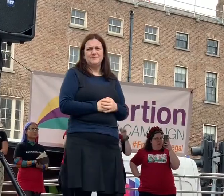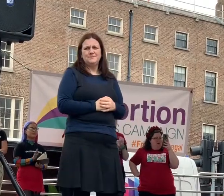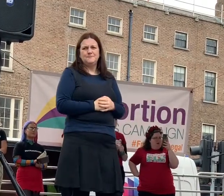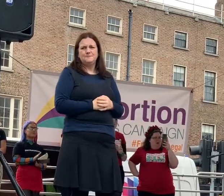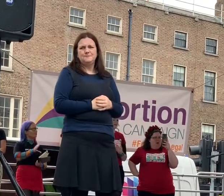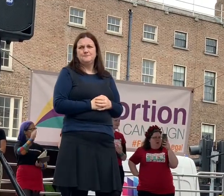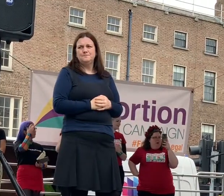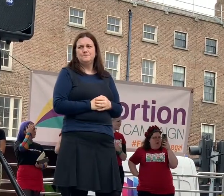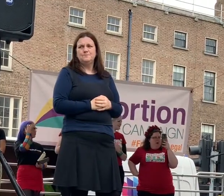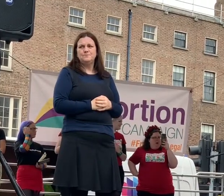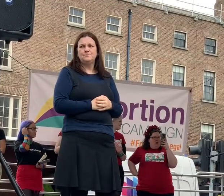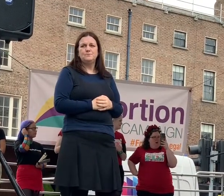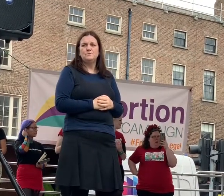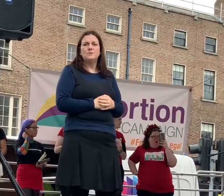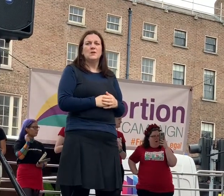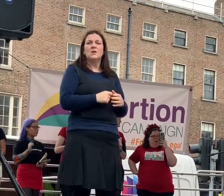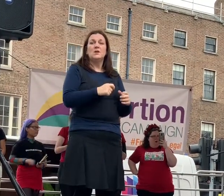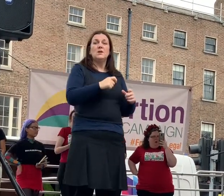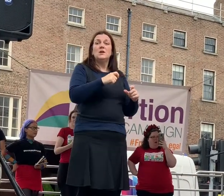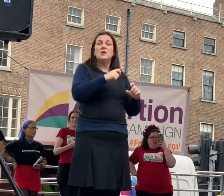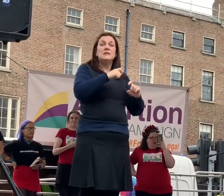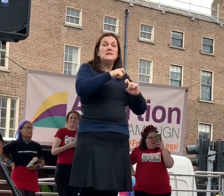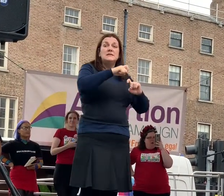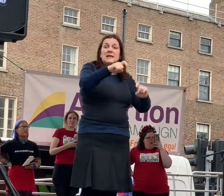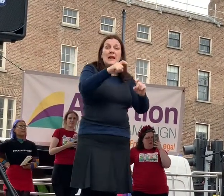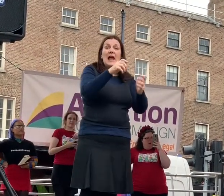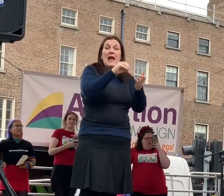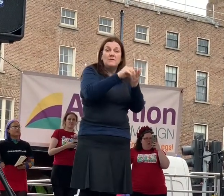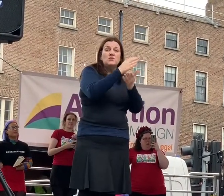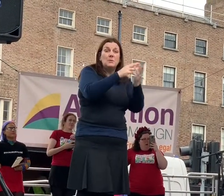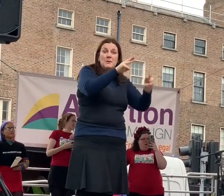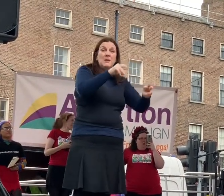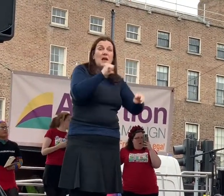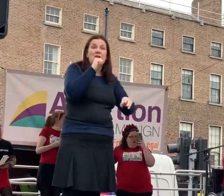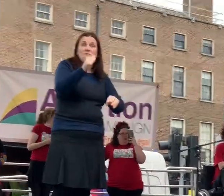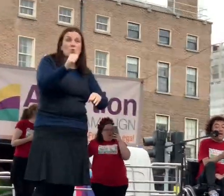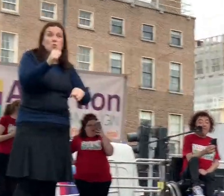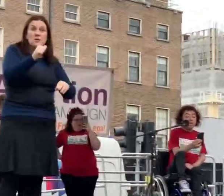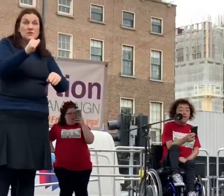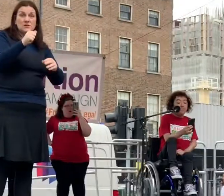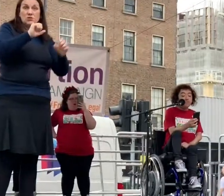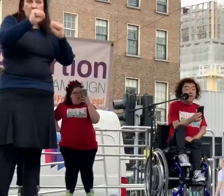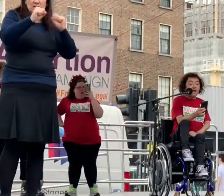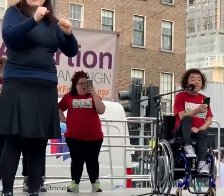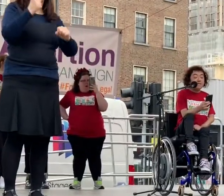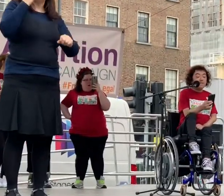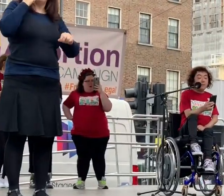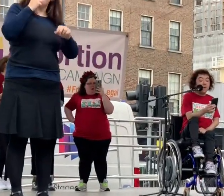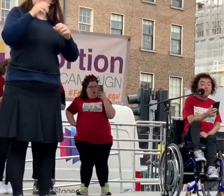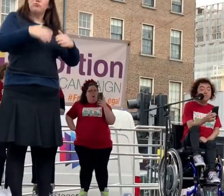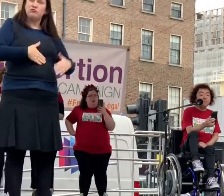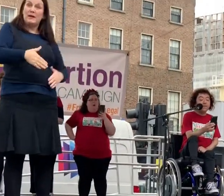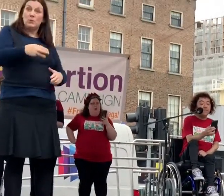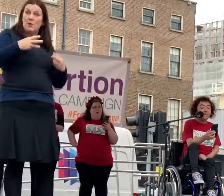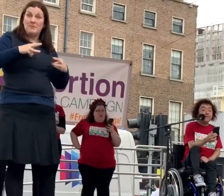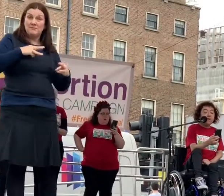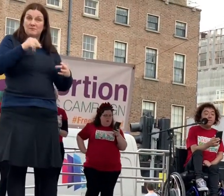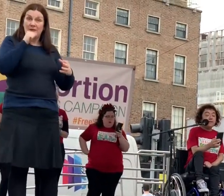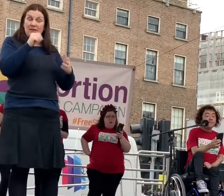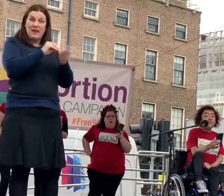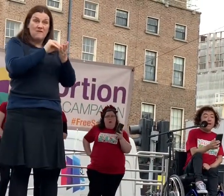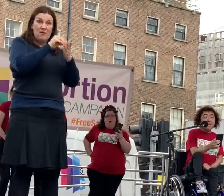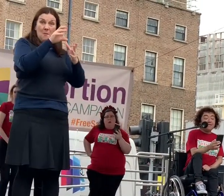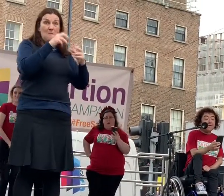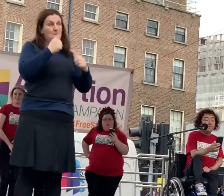We still do not have equal access to services. Deaf pregnant people are left unable to access the MyOption service